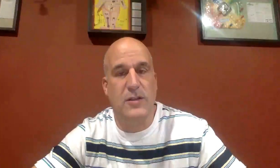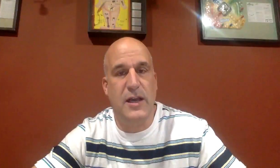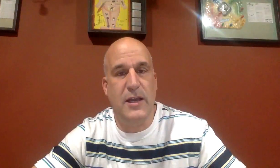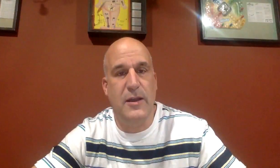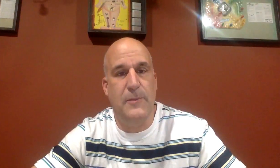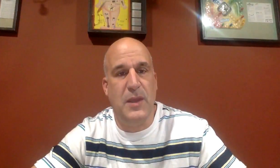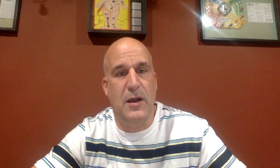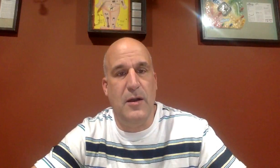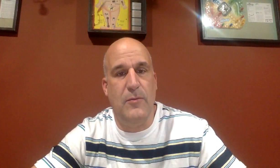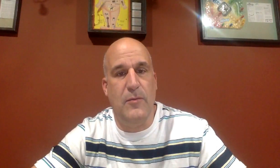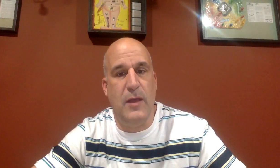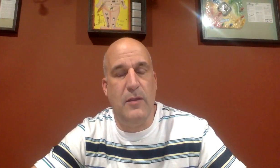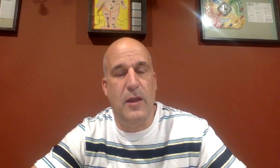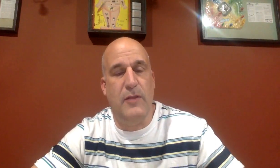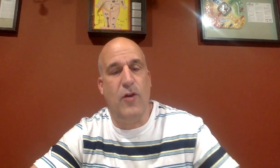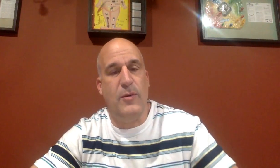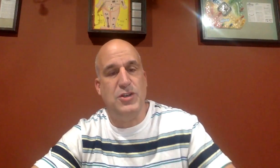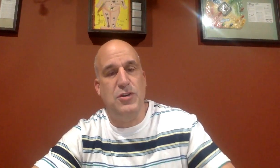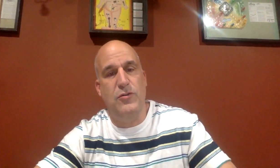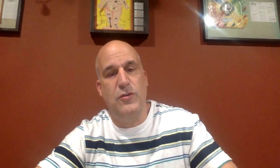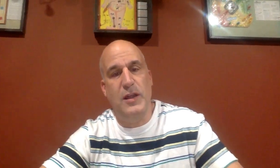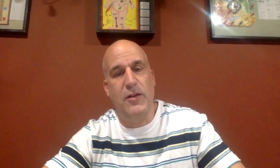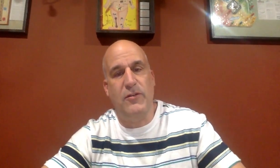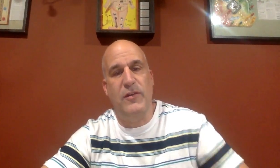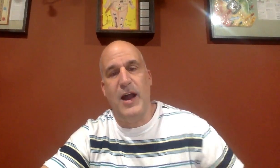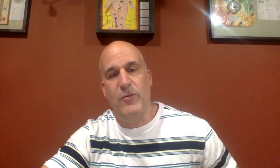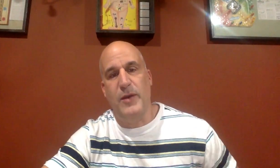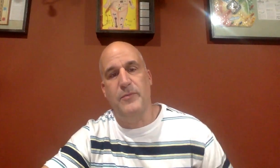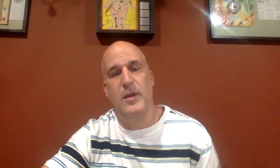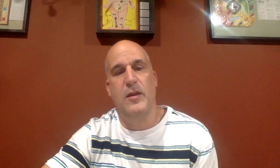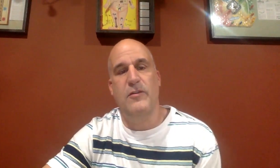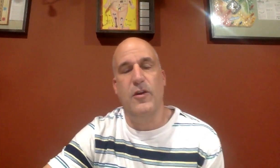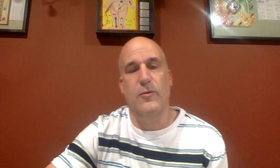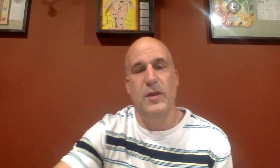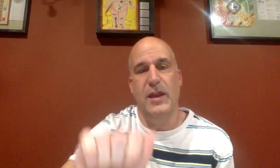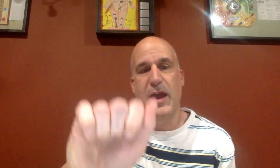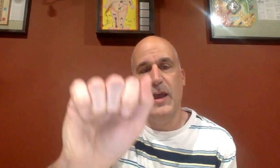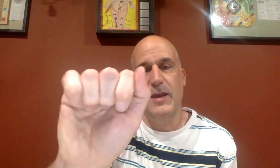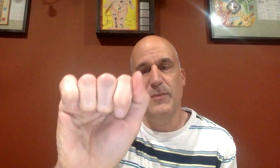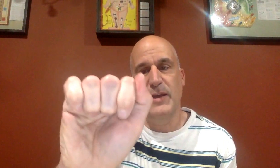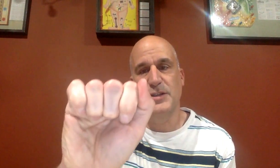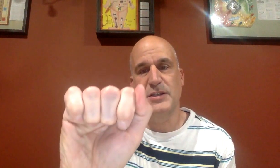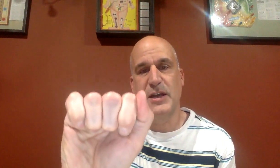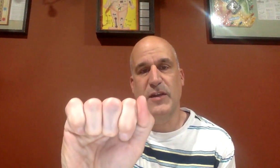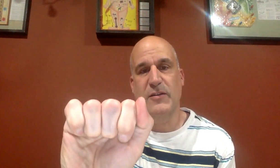like. And so I'm going to show you the letters of the alphabet. So an A is just like this,